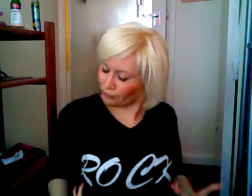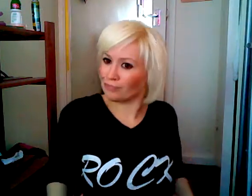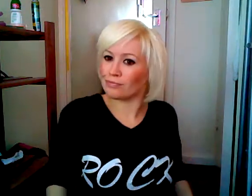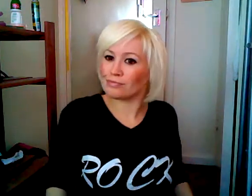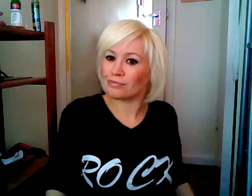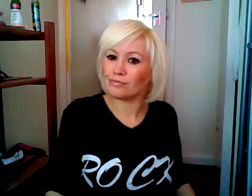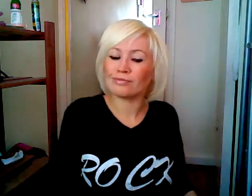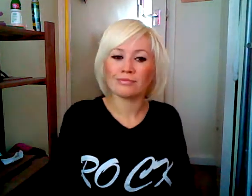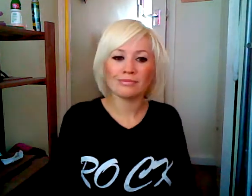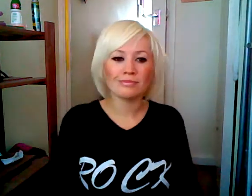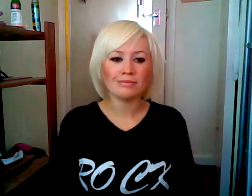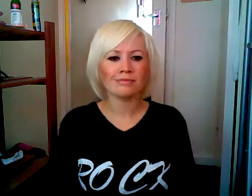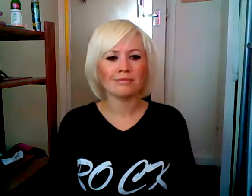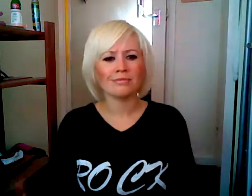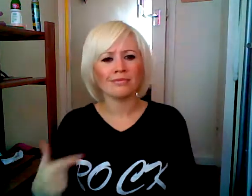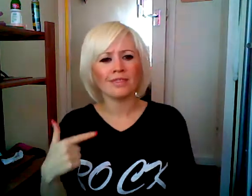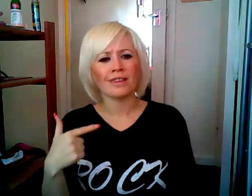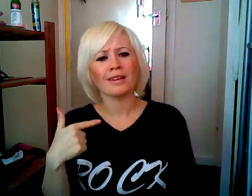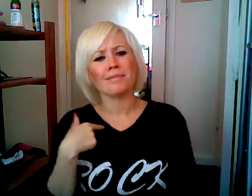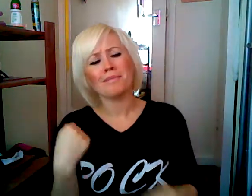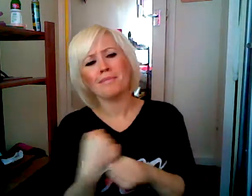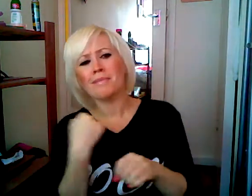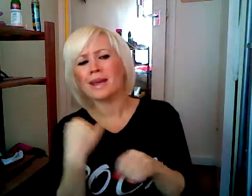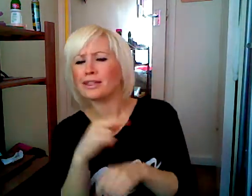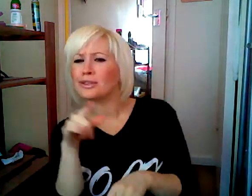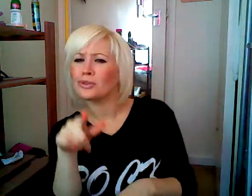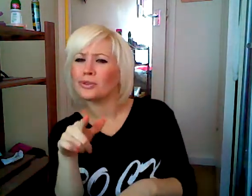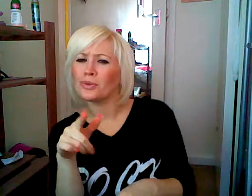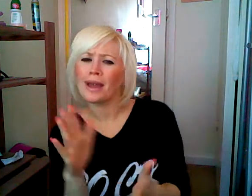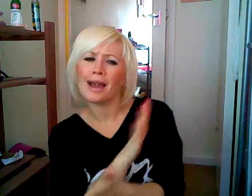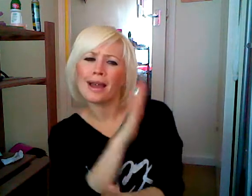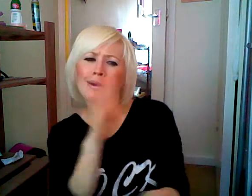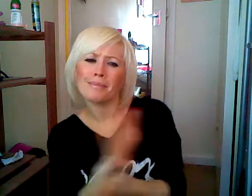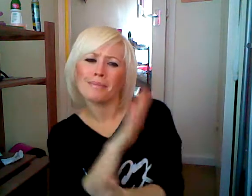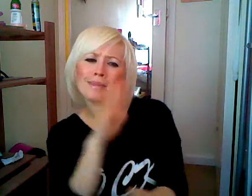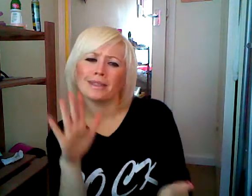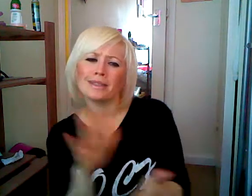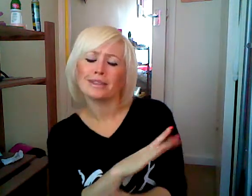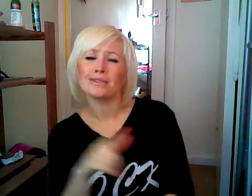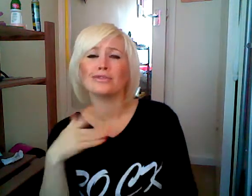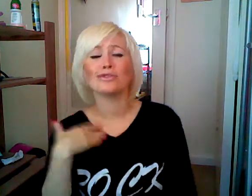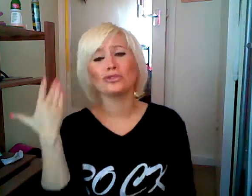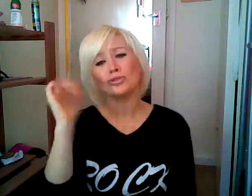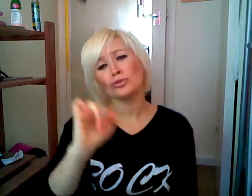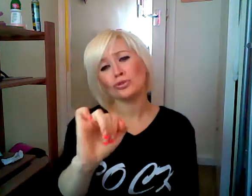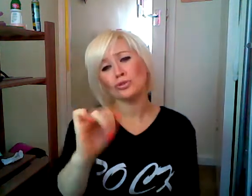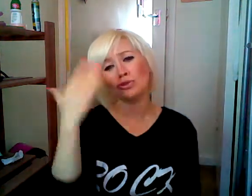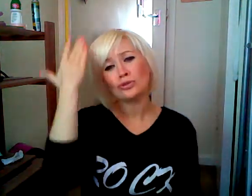I could make you happy, make your dreams come true.